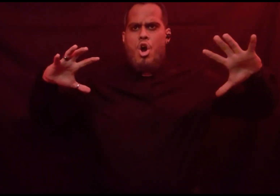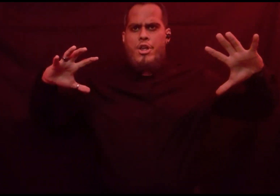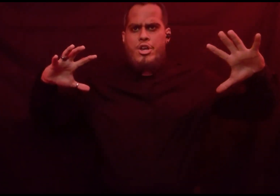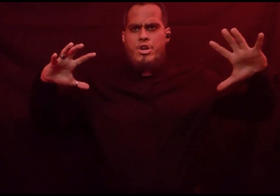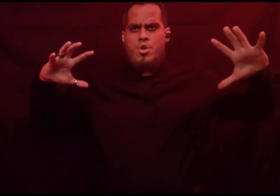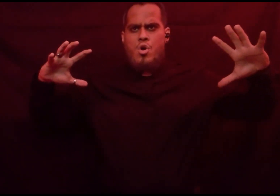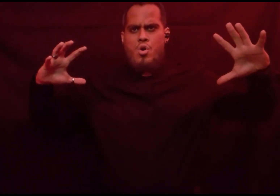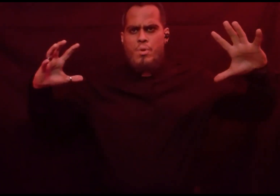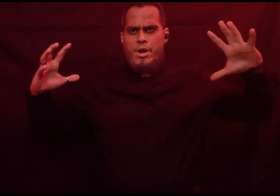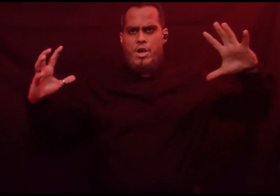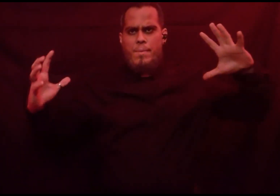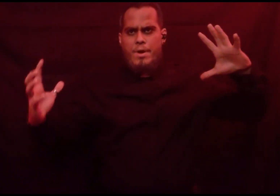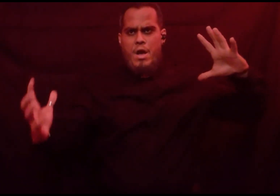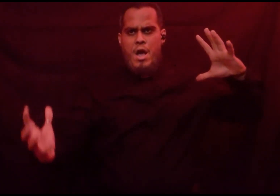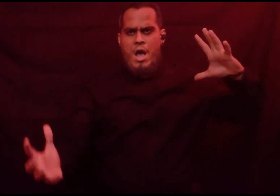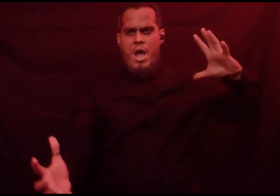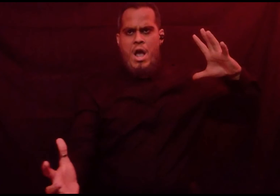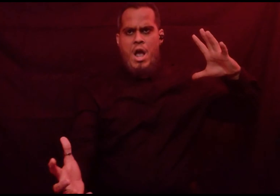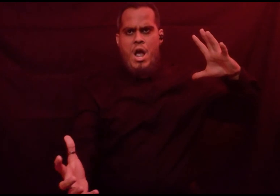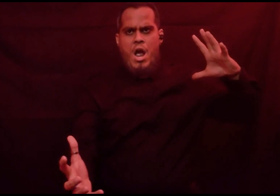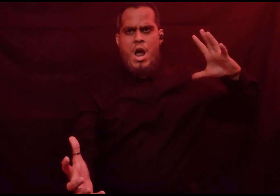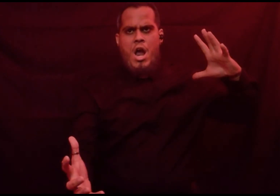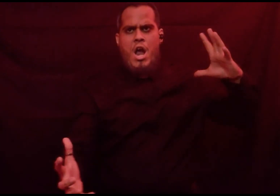you will burn.